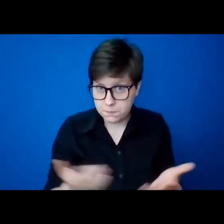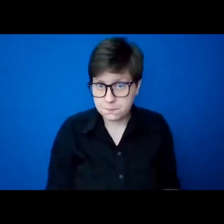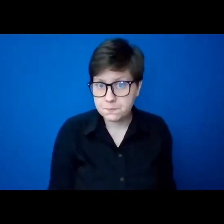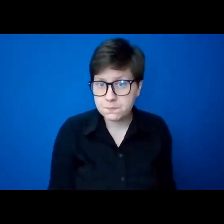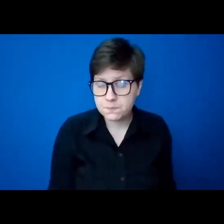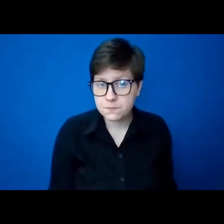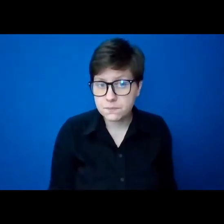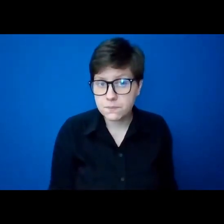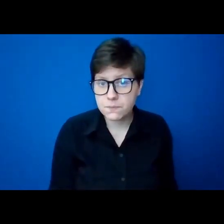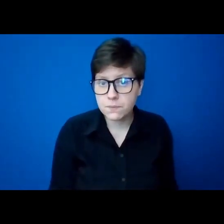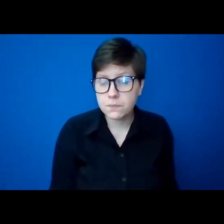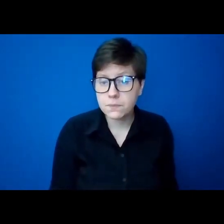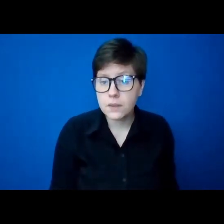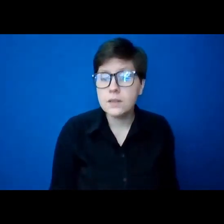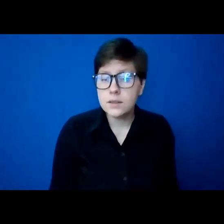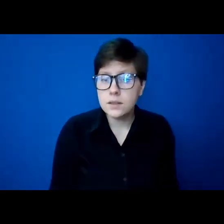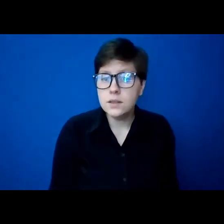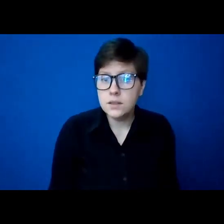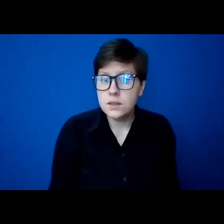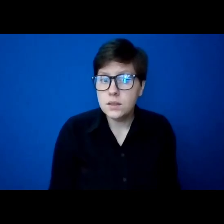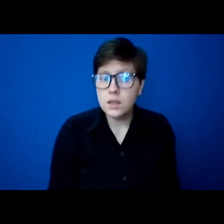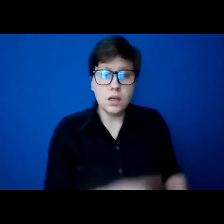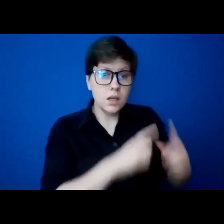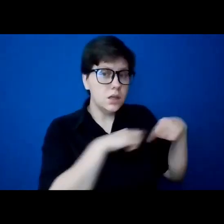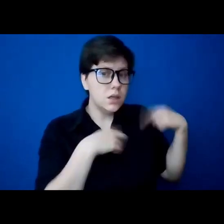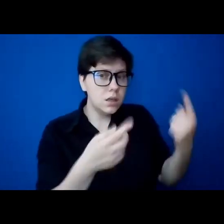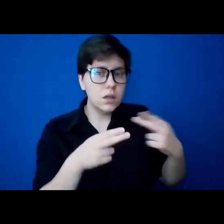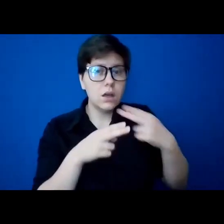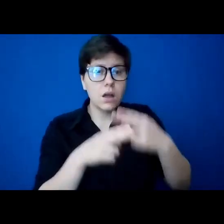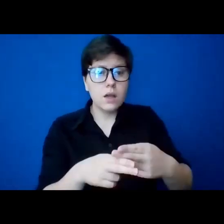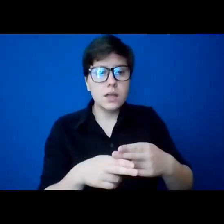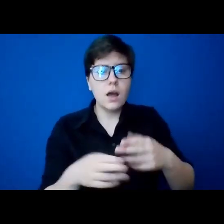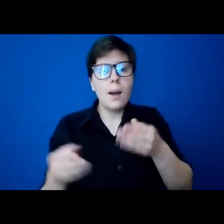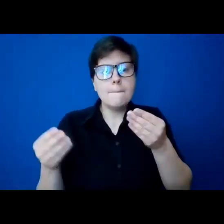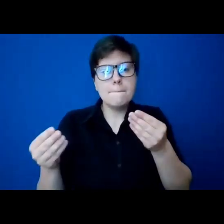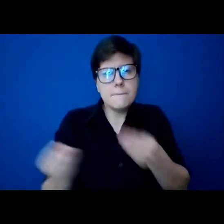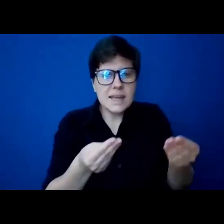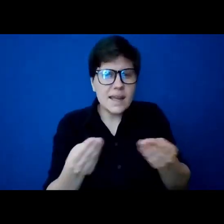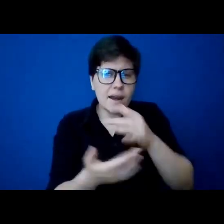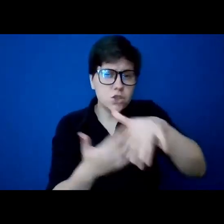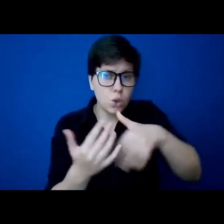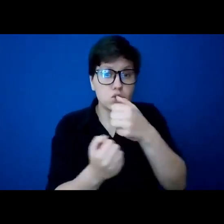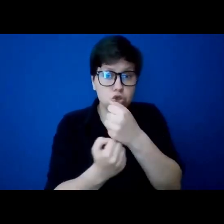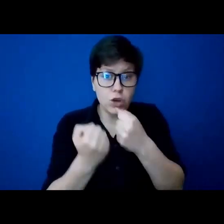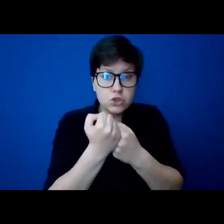We do need what have been called mediating social structures. know that the sociologist Peter